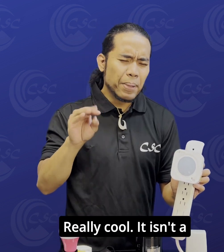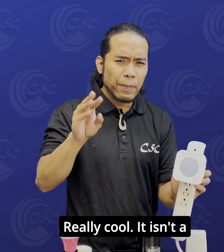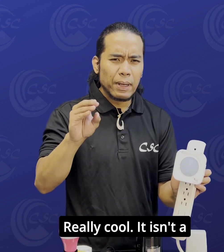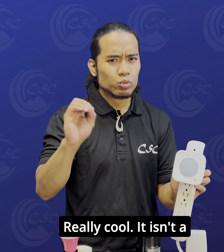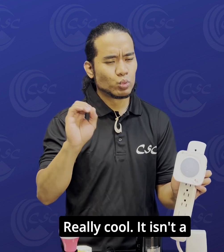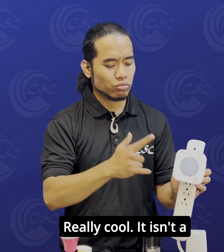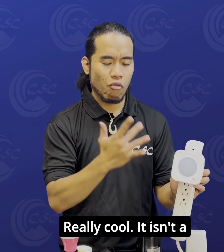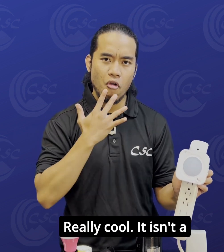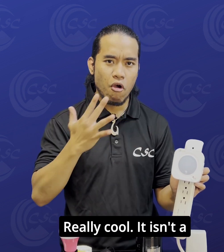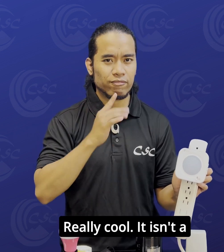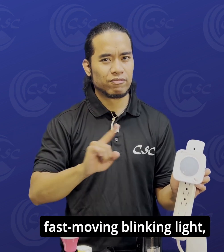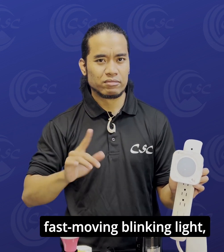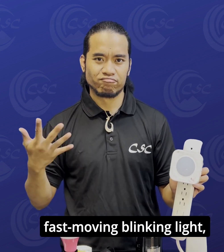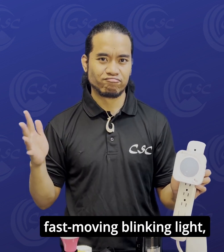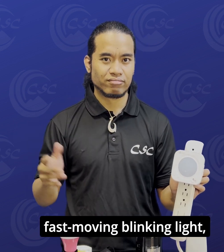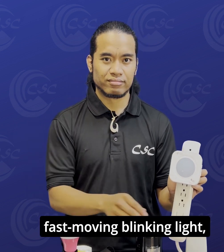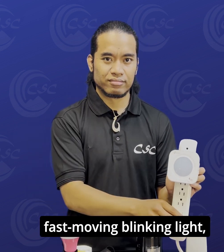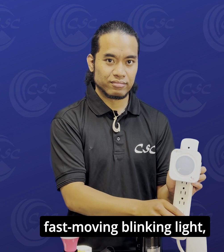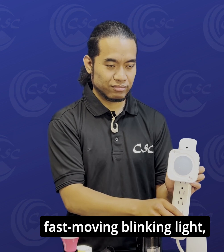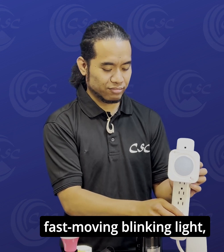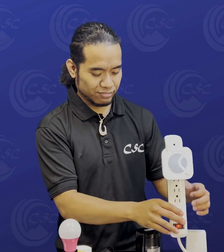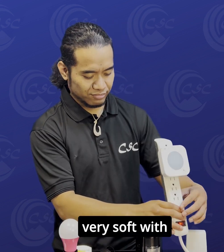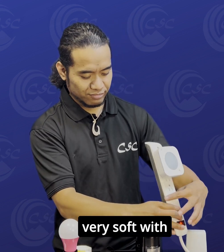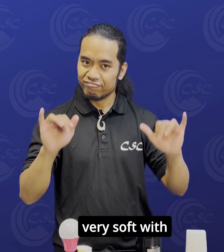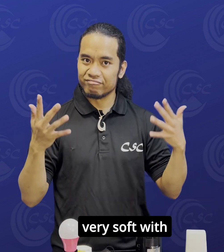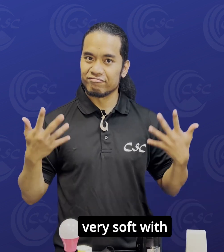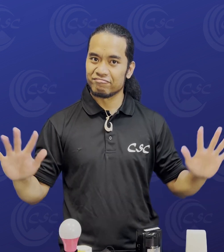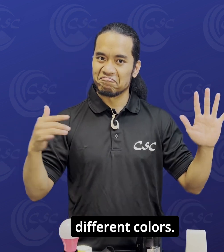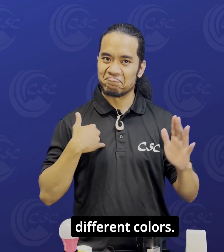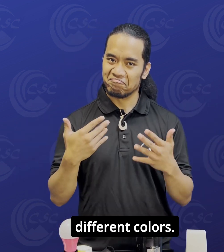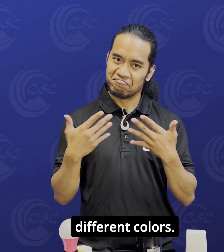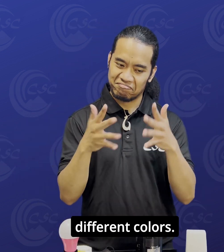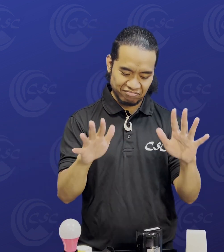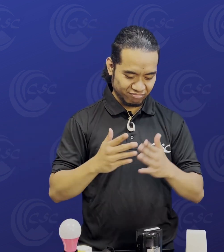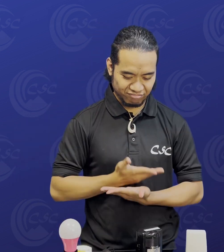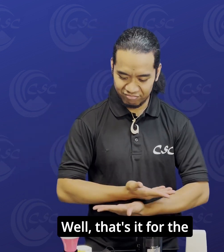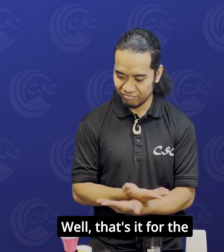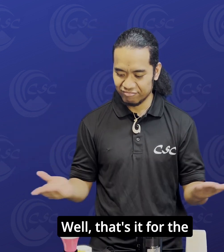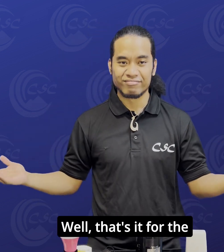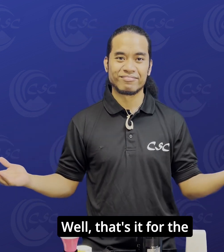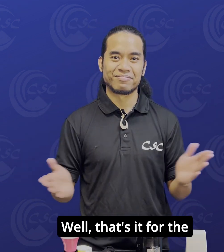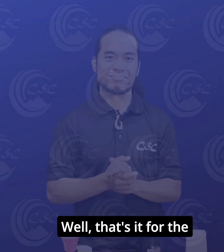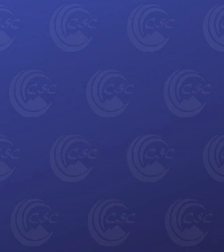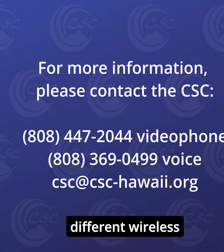Really cool. It isn't a fast moving blinking light. Very soft with different colors. Well, that's it for the different